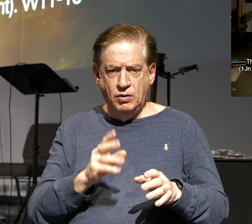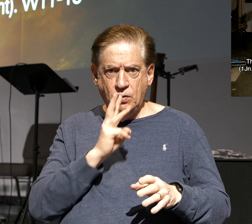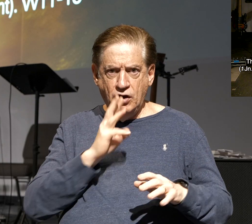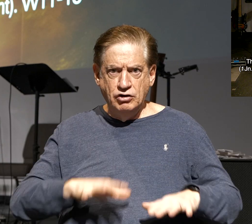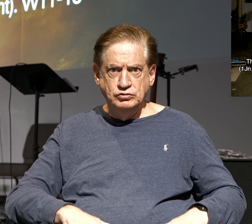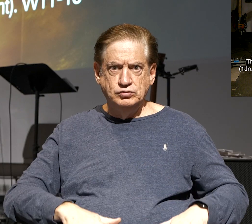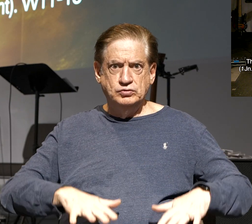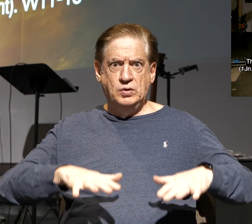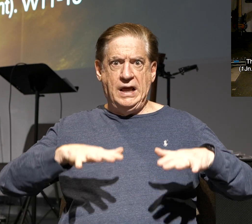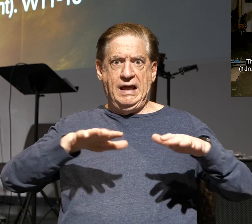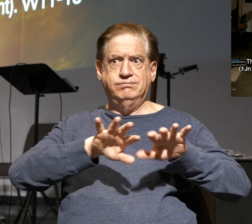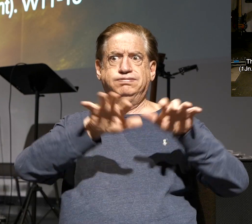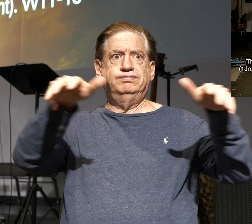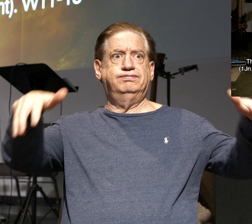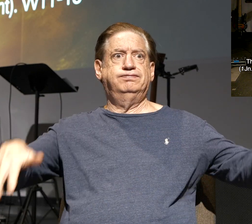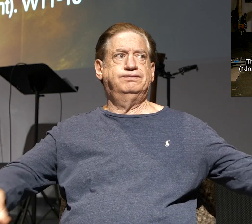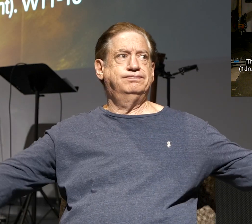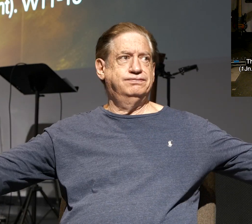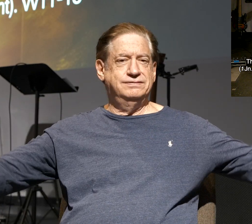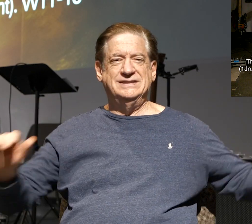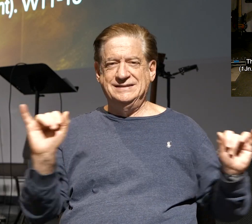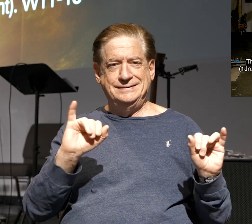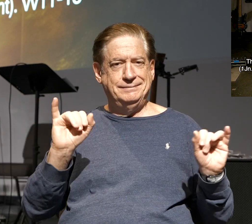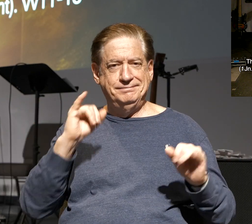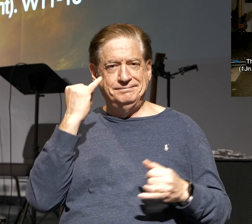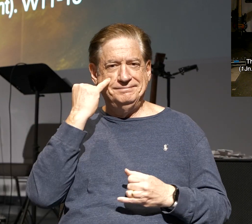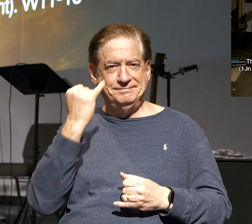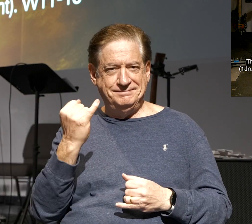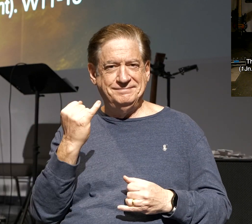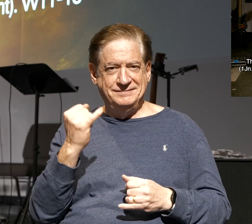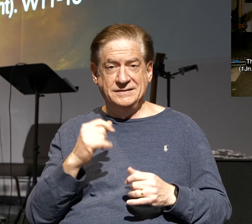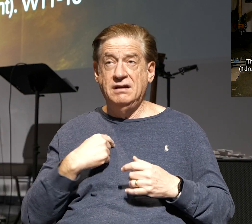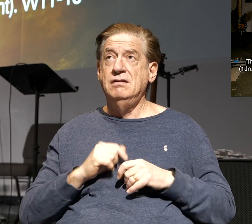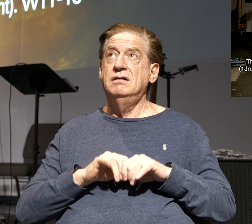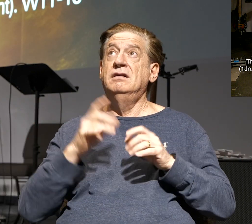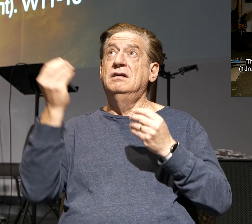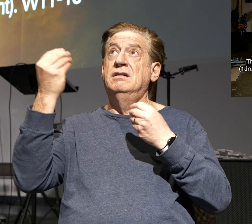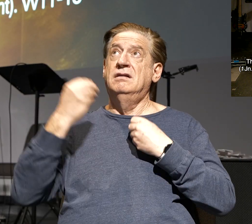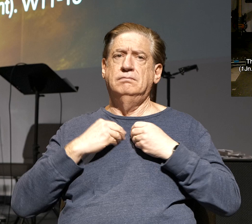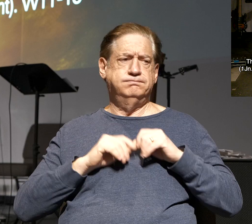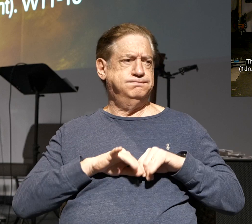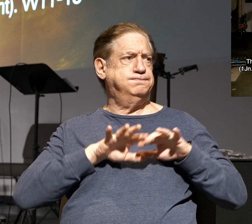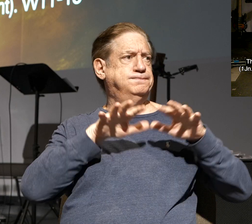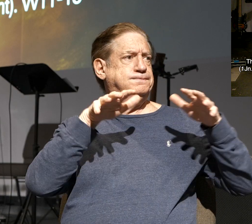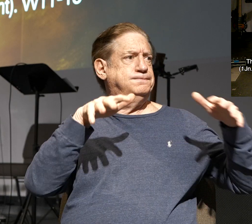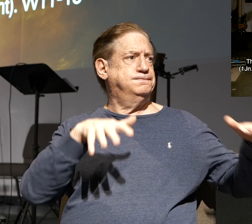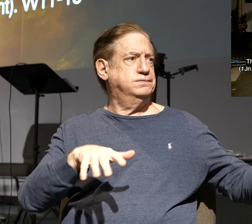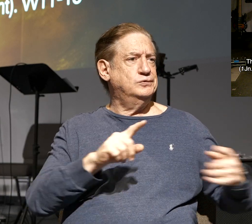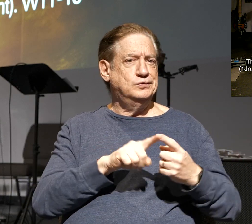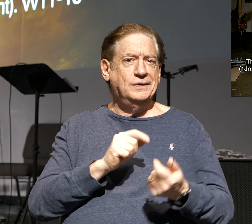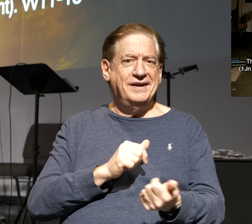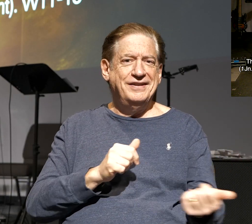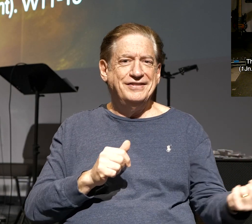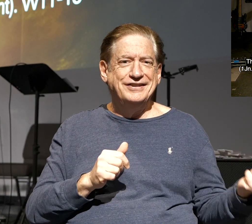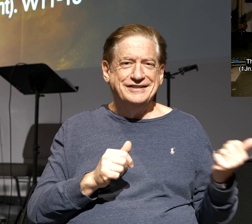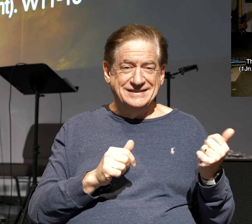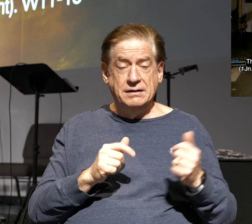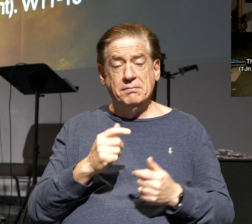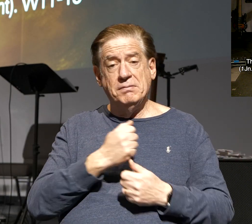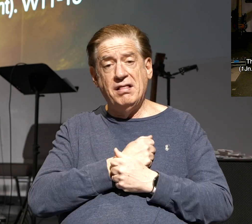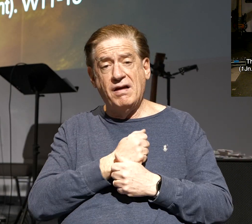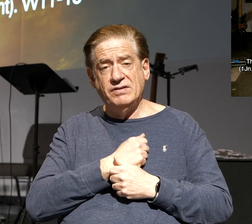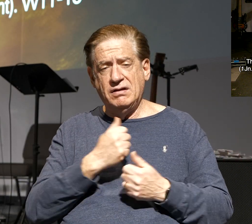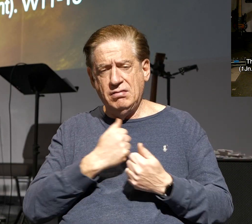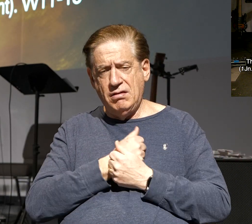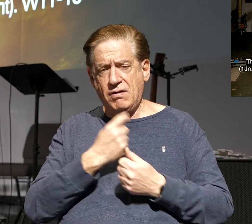abounding love for others. 1 John 4, 7, and 8, grew up in the church. We sang a song based on this, Beloved, let us love one